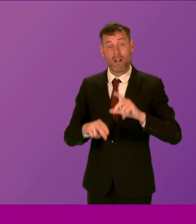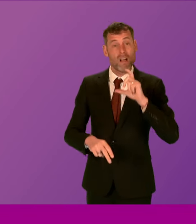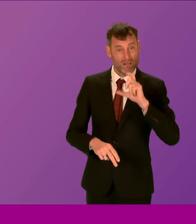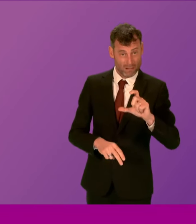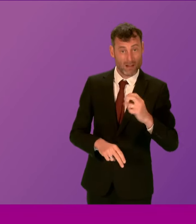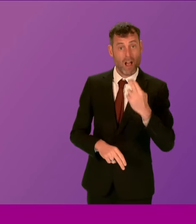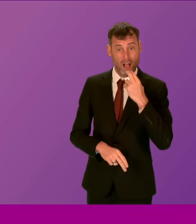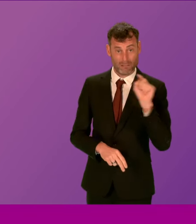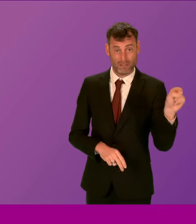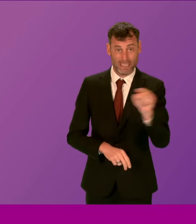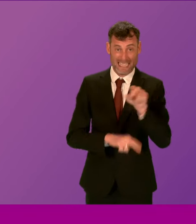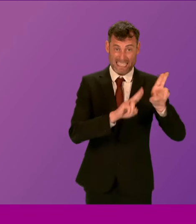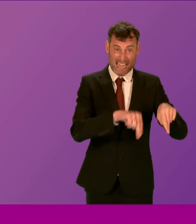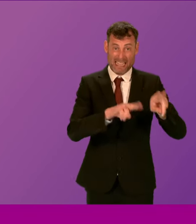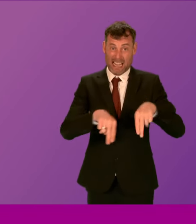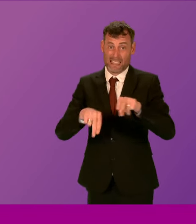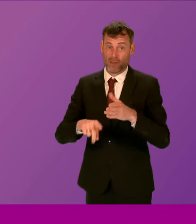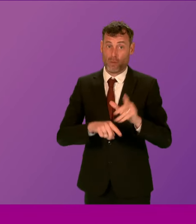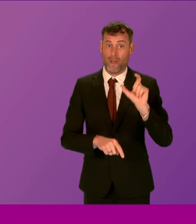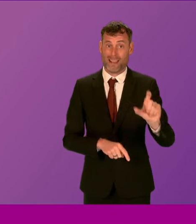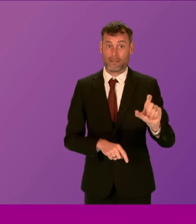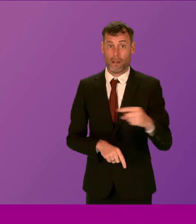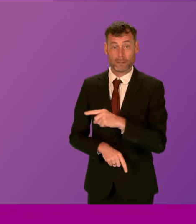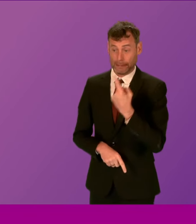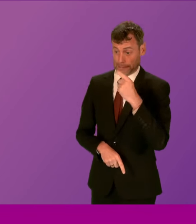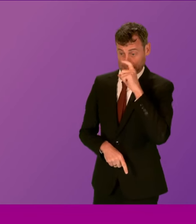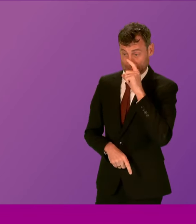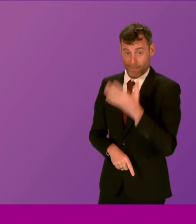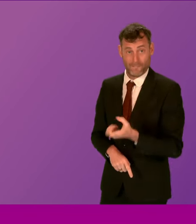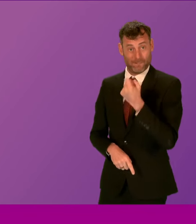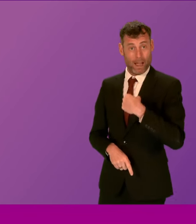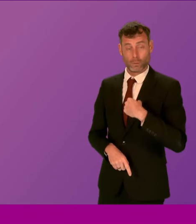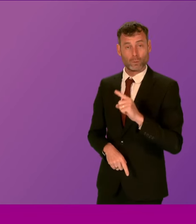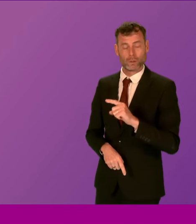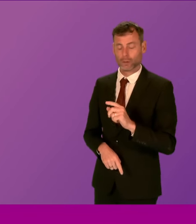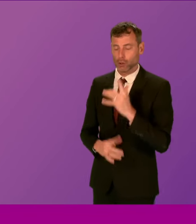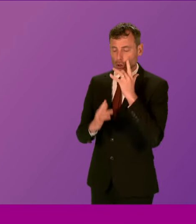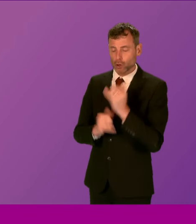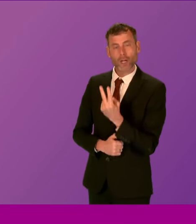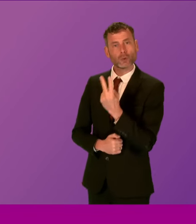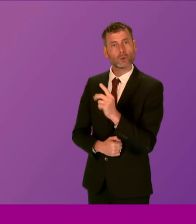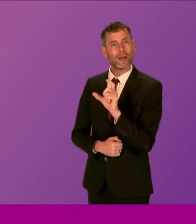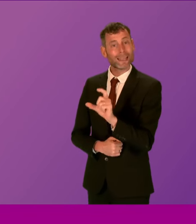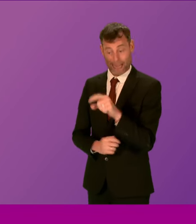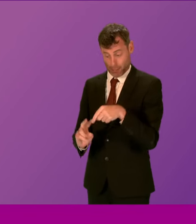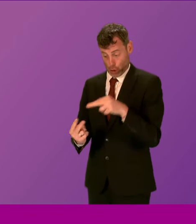all died of cancer. Her sister tested positive for the Czech 2 cancer gene and was given preventative surgery and